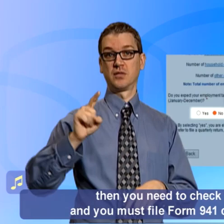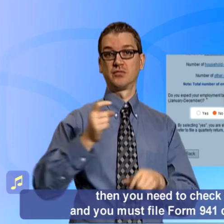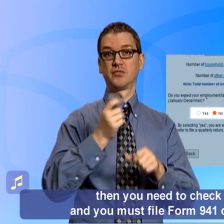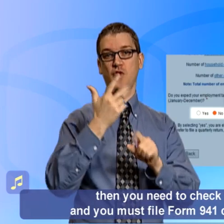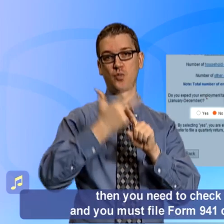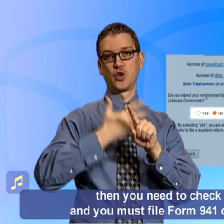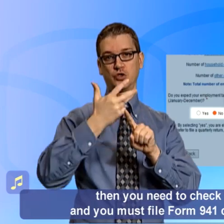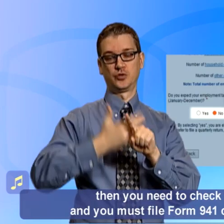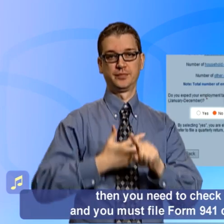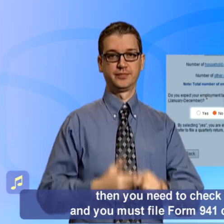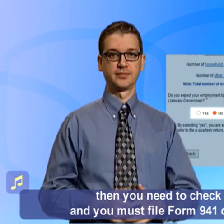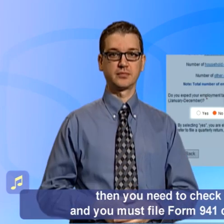941 quarterly.